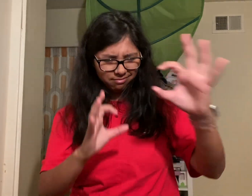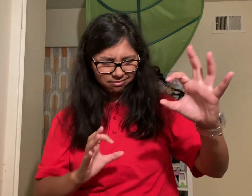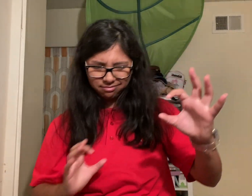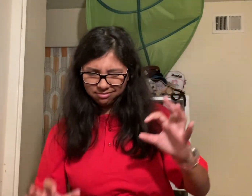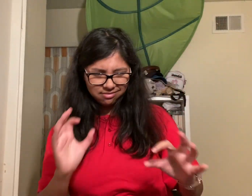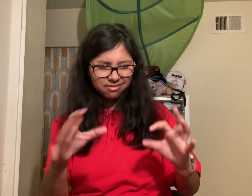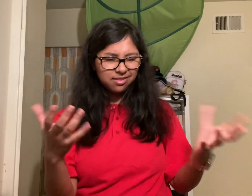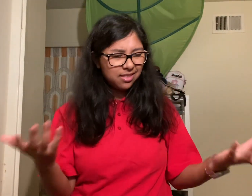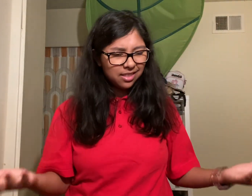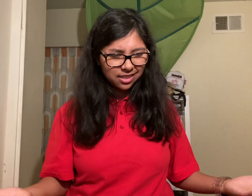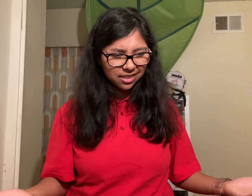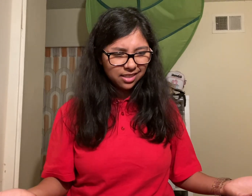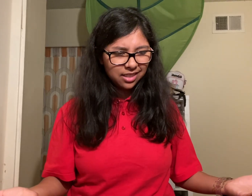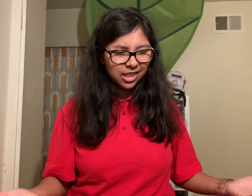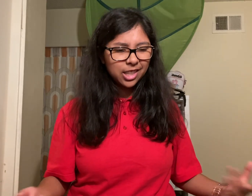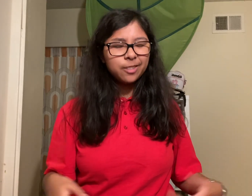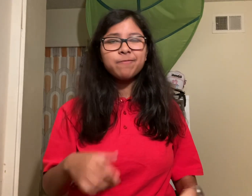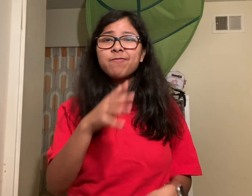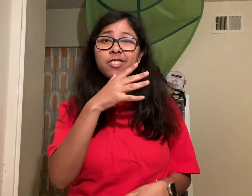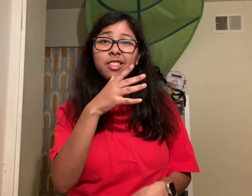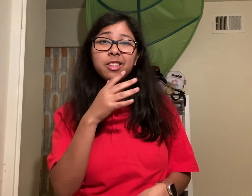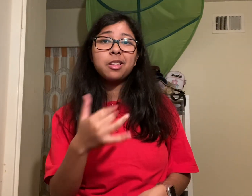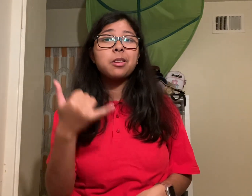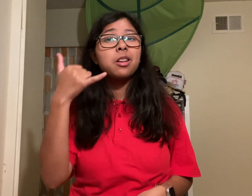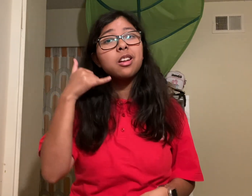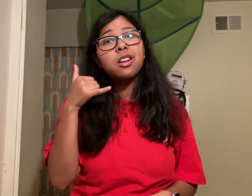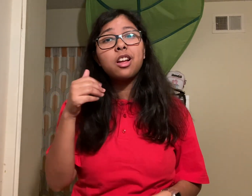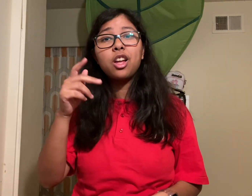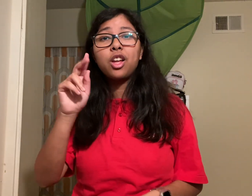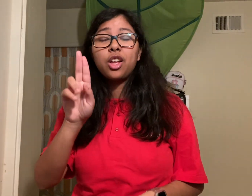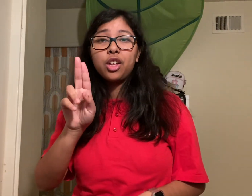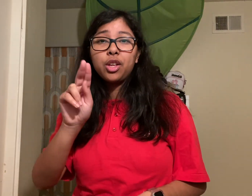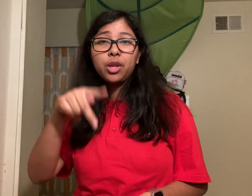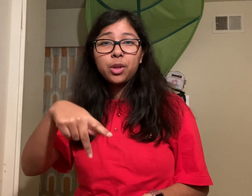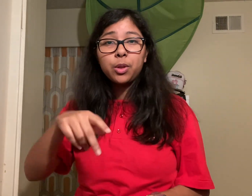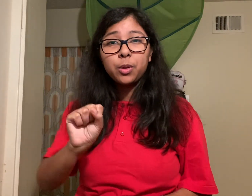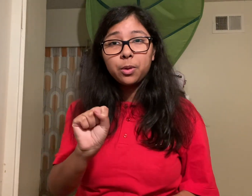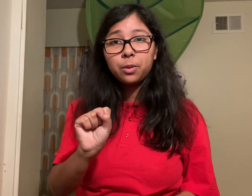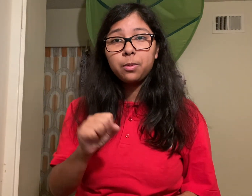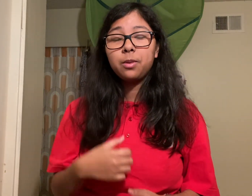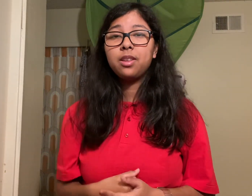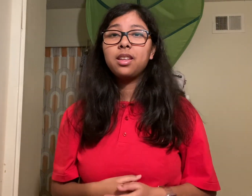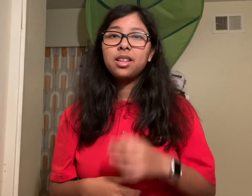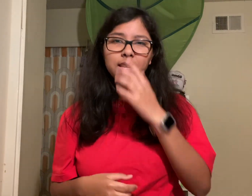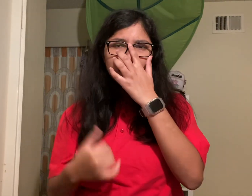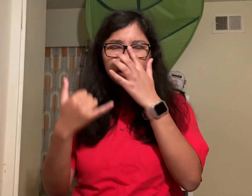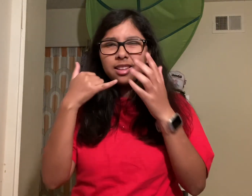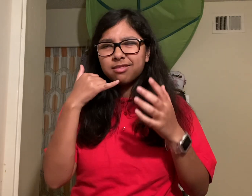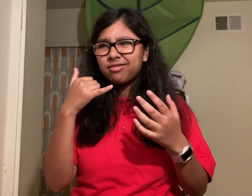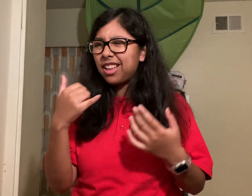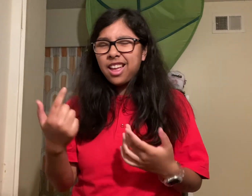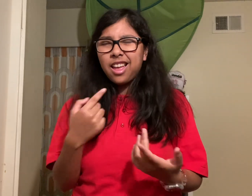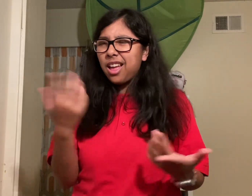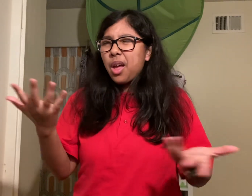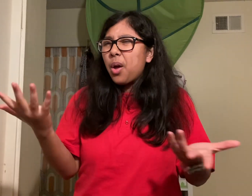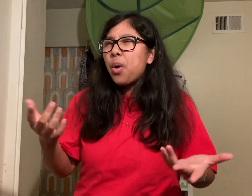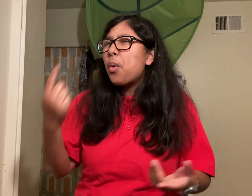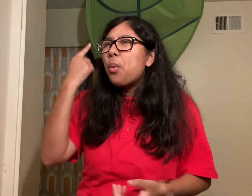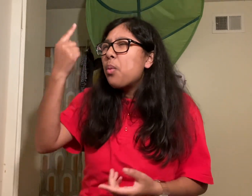what were they thinking through the years Julie has told me many stories about Barbara the pot-bellied pig I